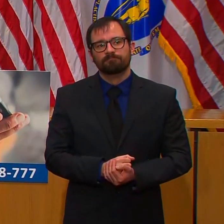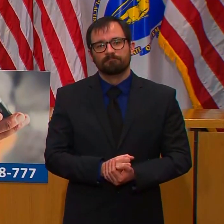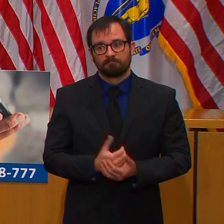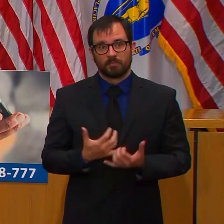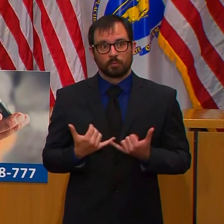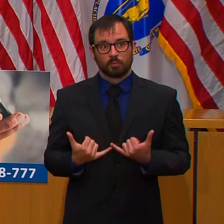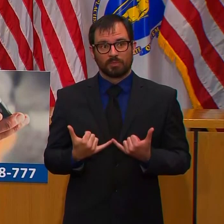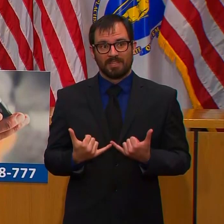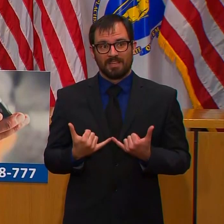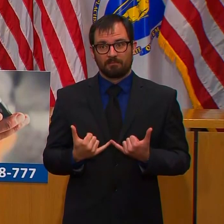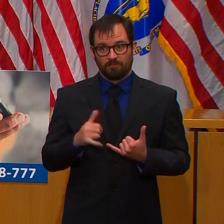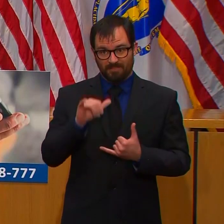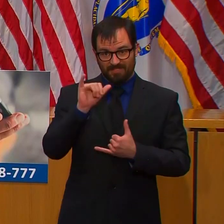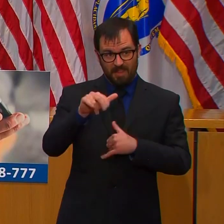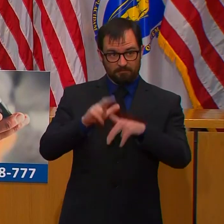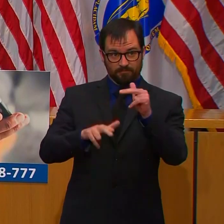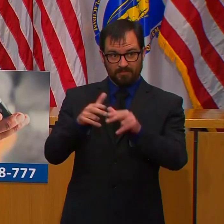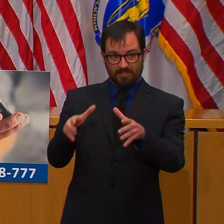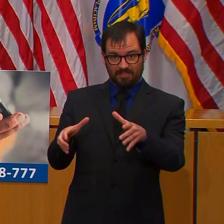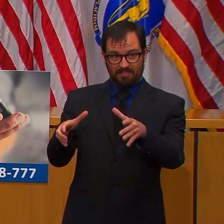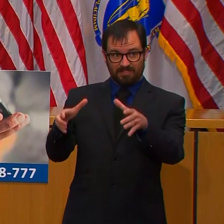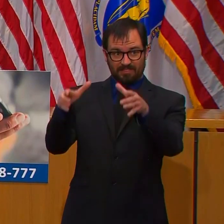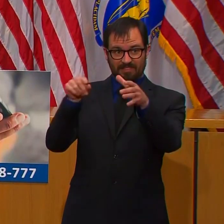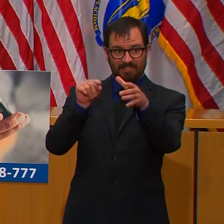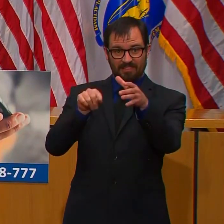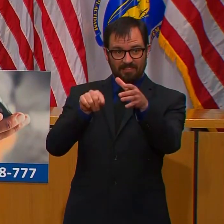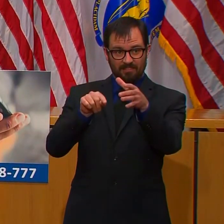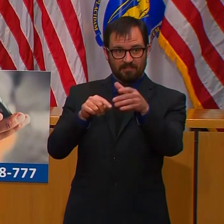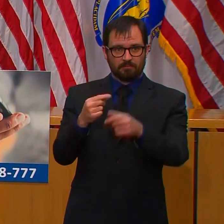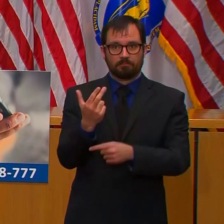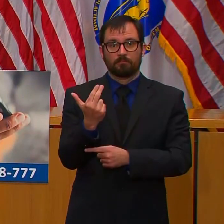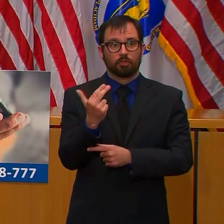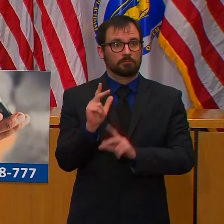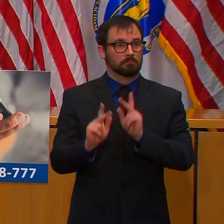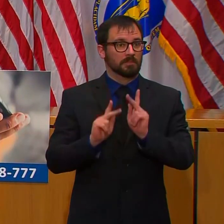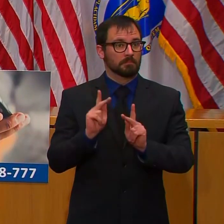the facility, with at least six attributed to COVID-19.